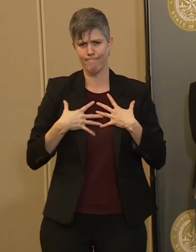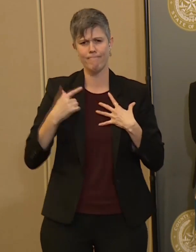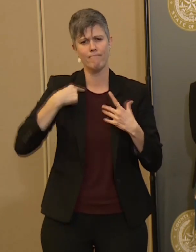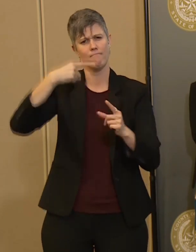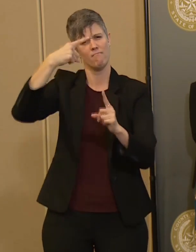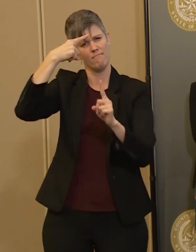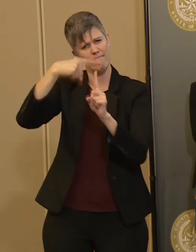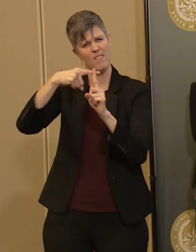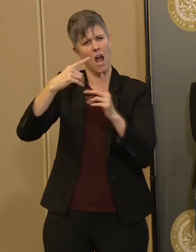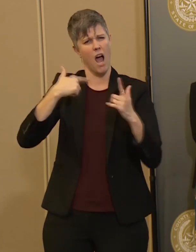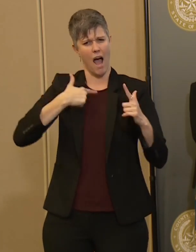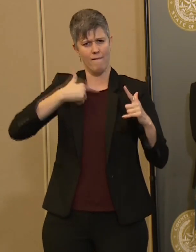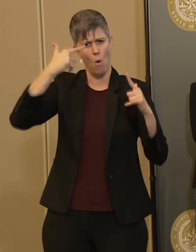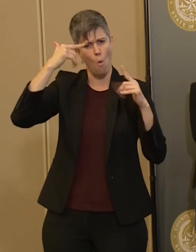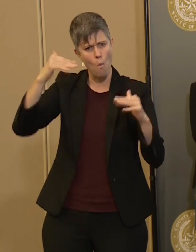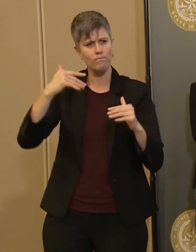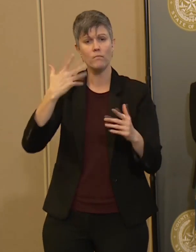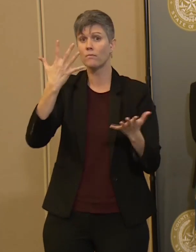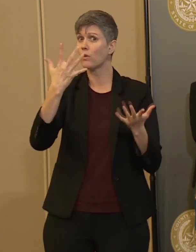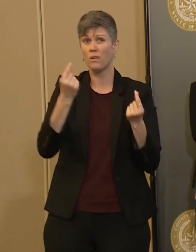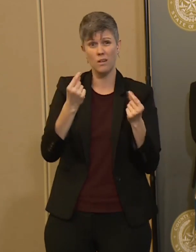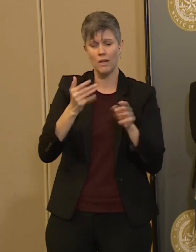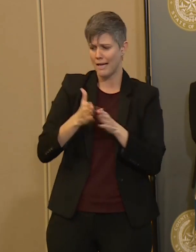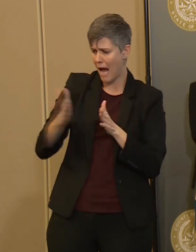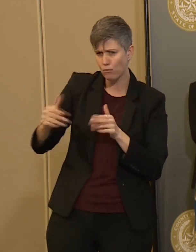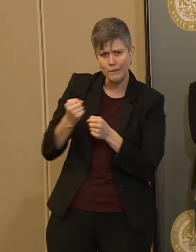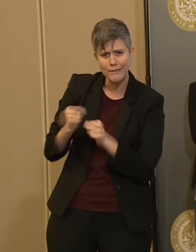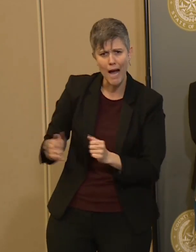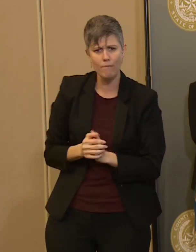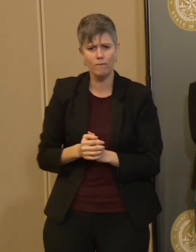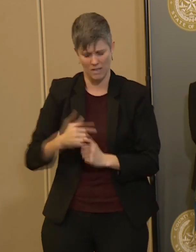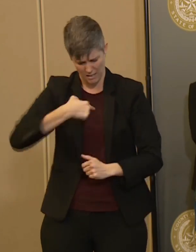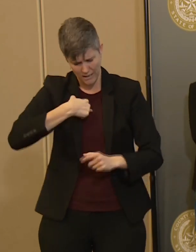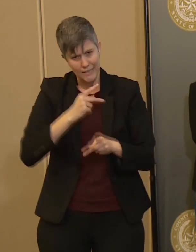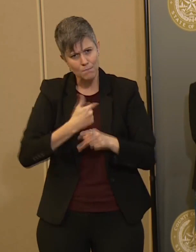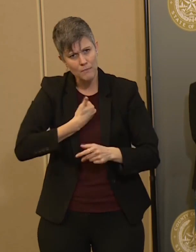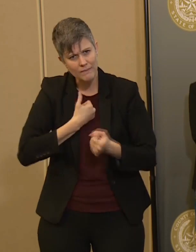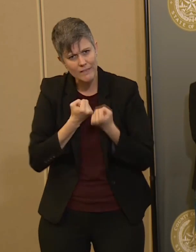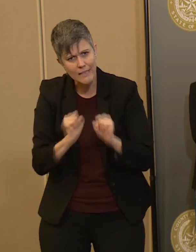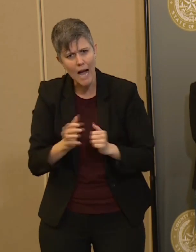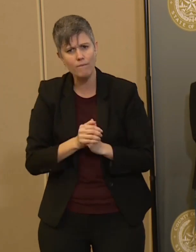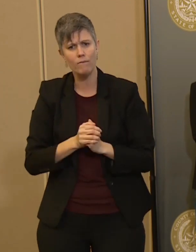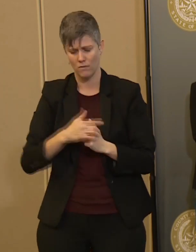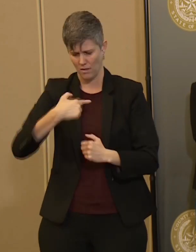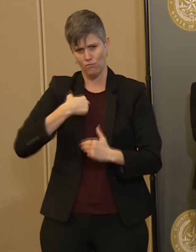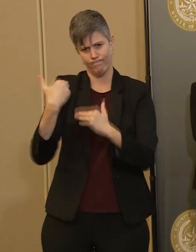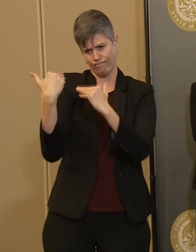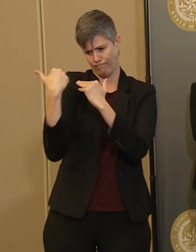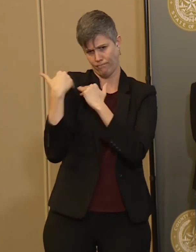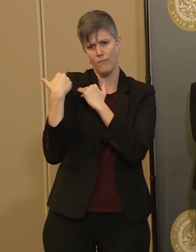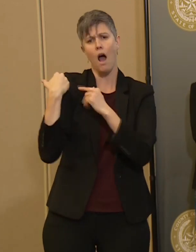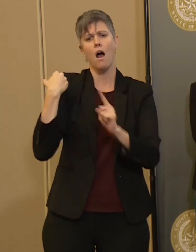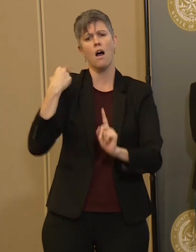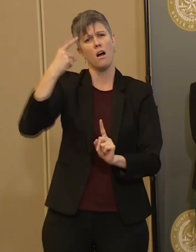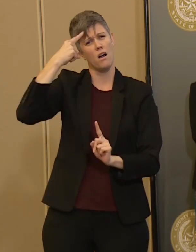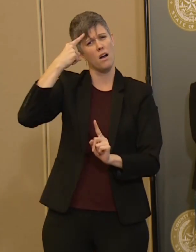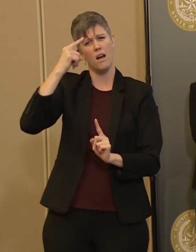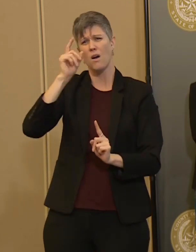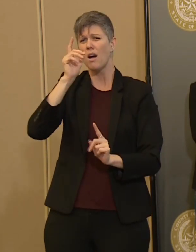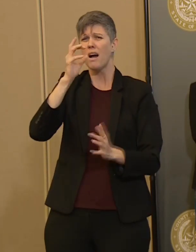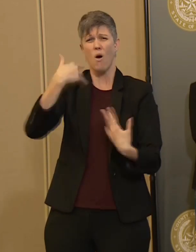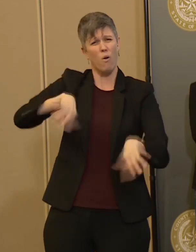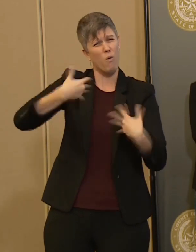keep our neighbors safe and ourselves safe, then we're going to be able to weather this virus coming into our community